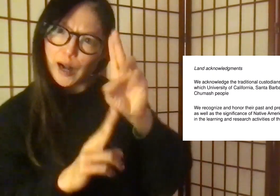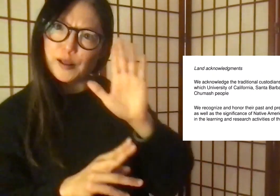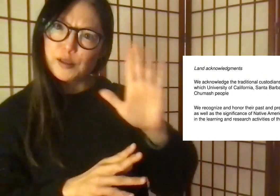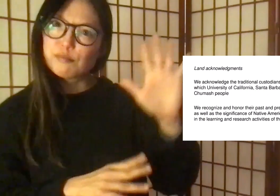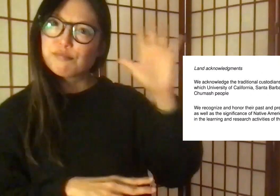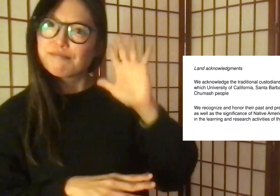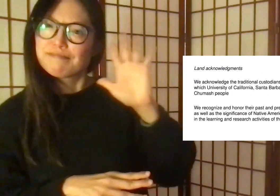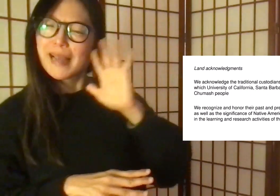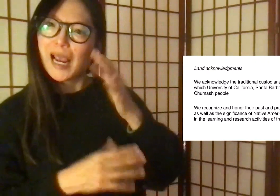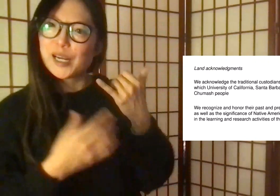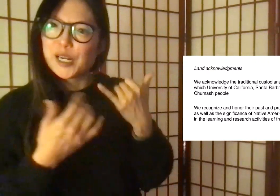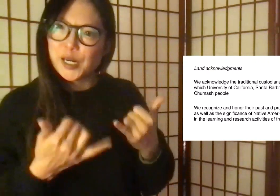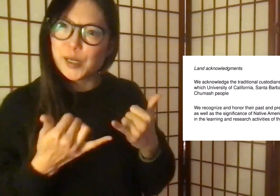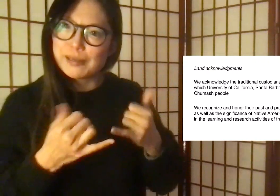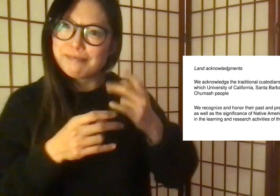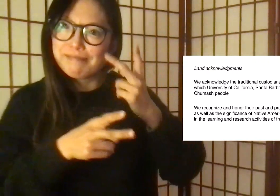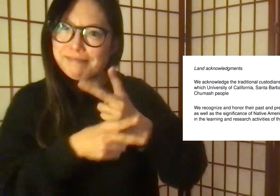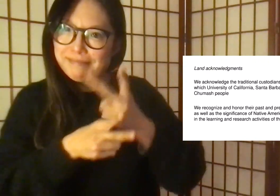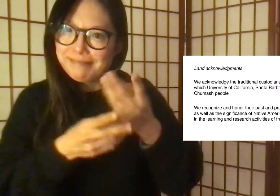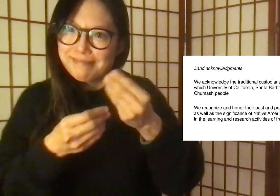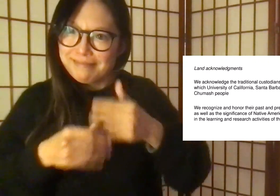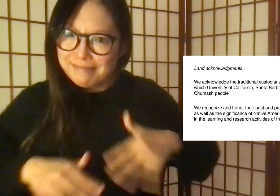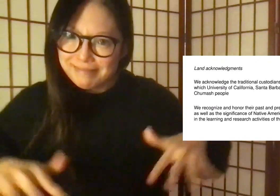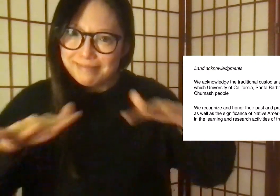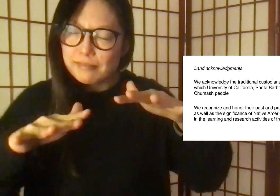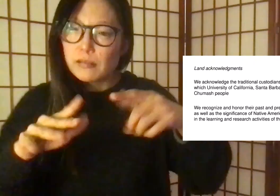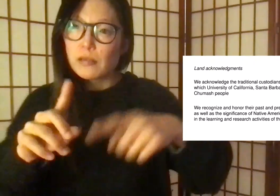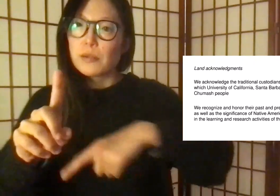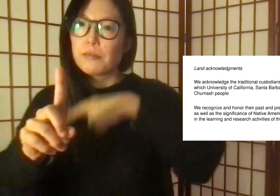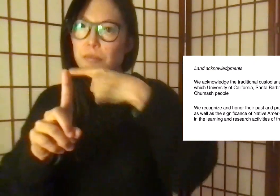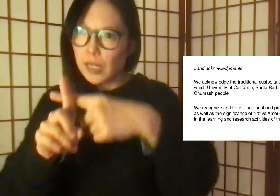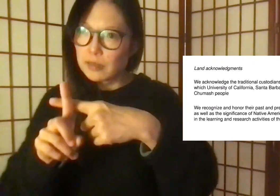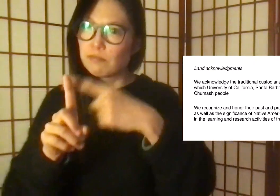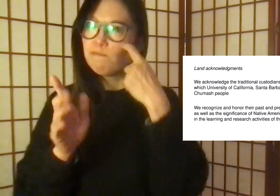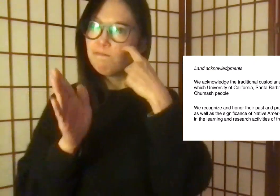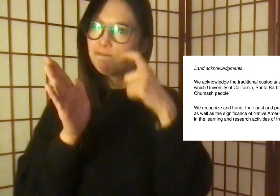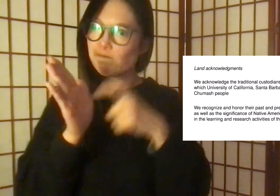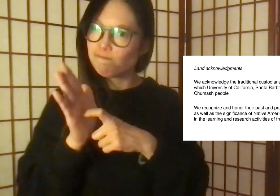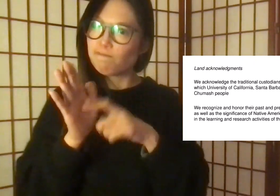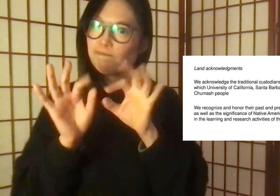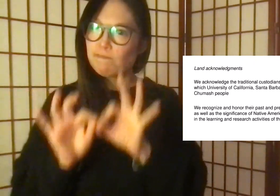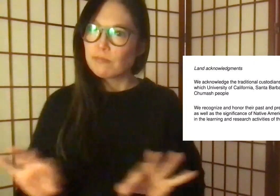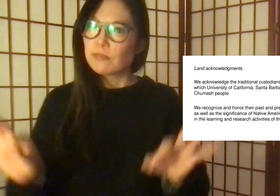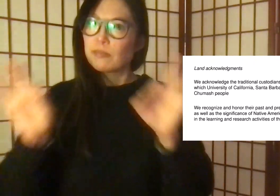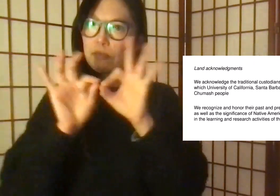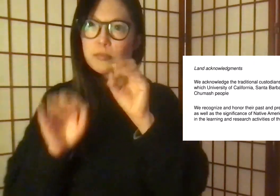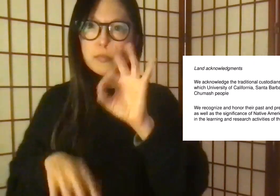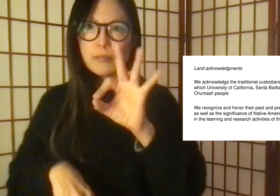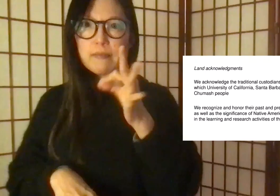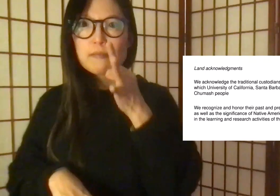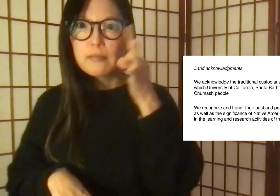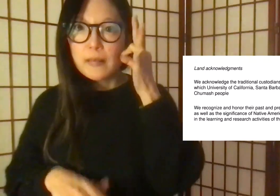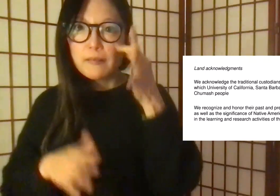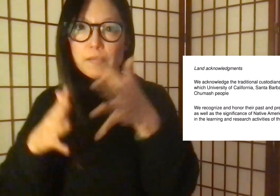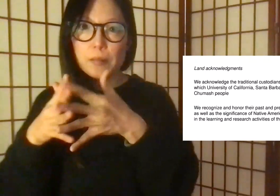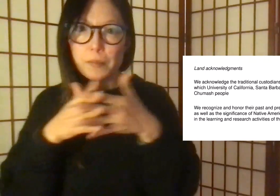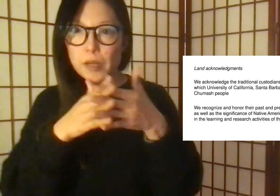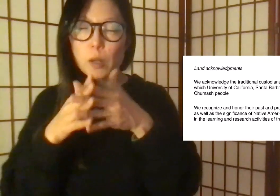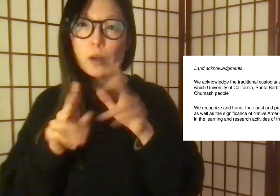the Chumash people. We recognize and honor their past and present stewardship, as well as the significance